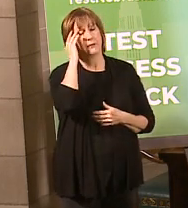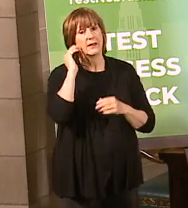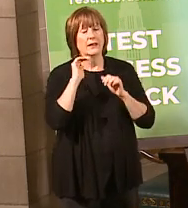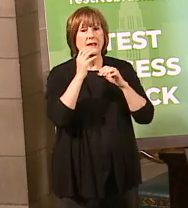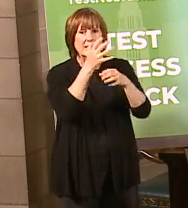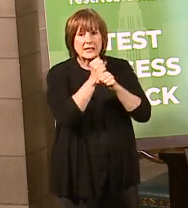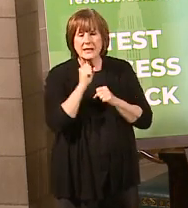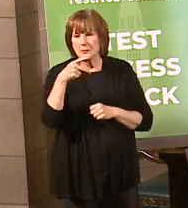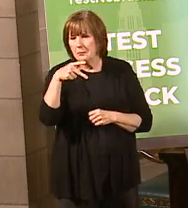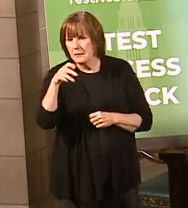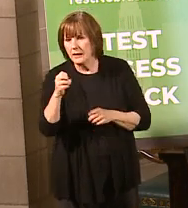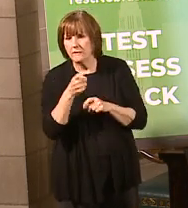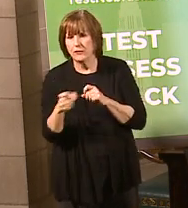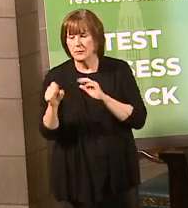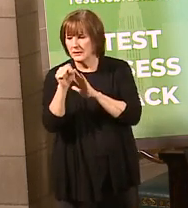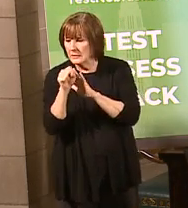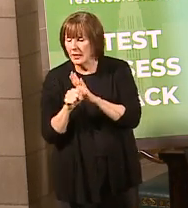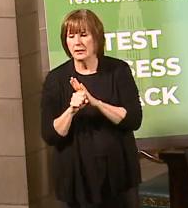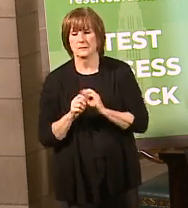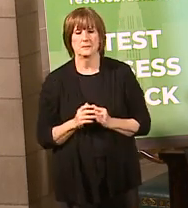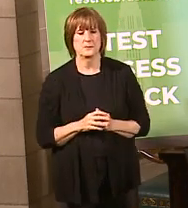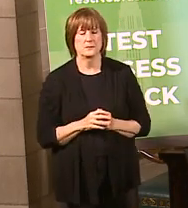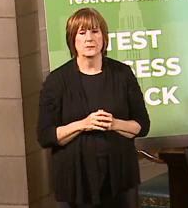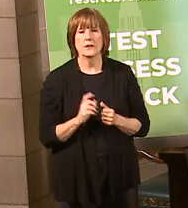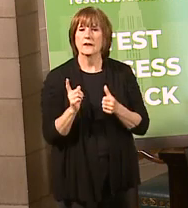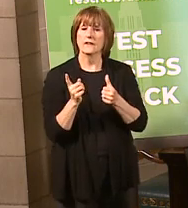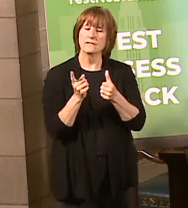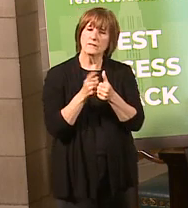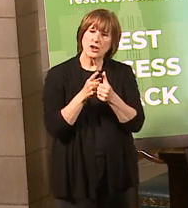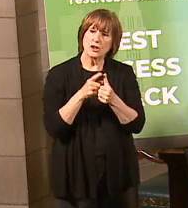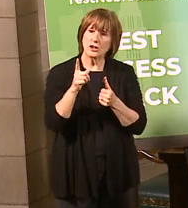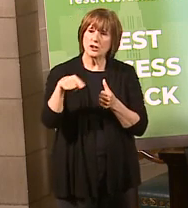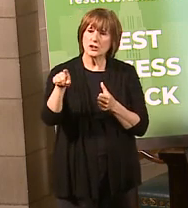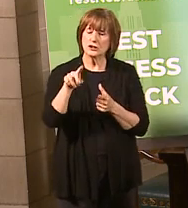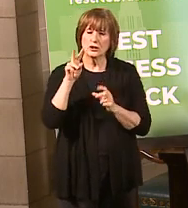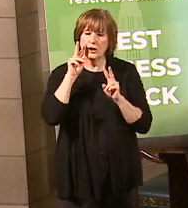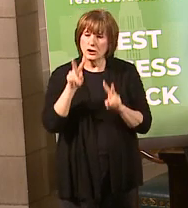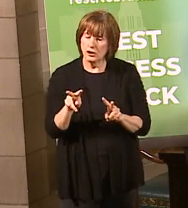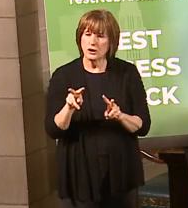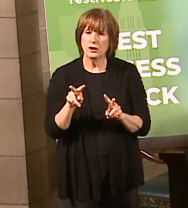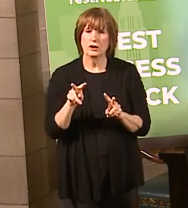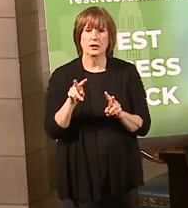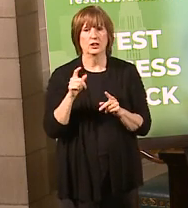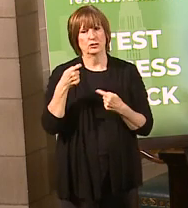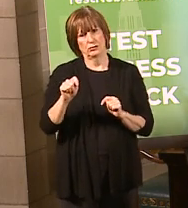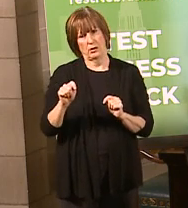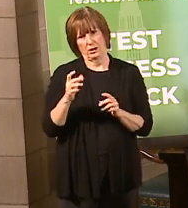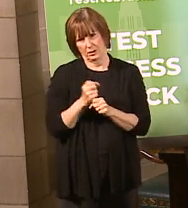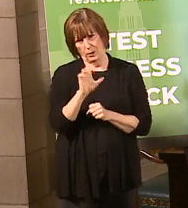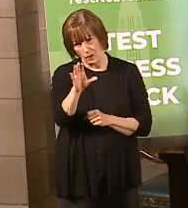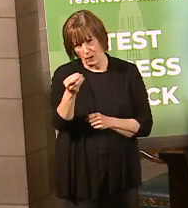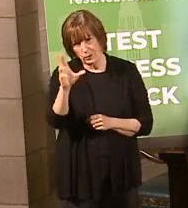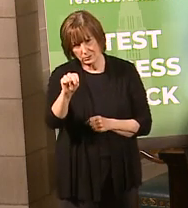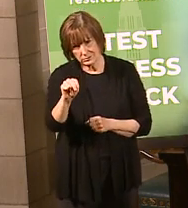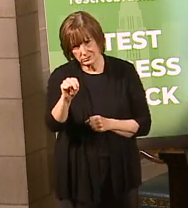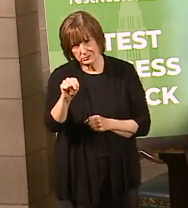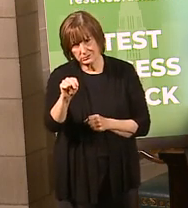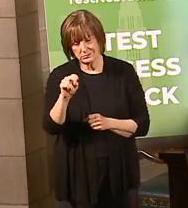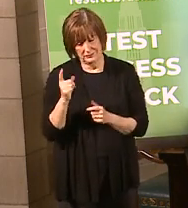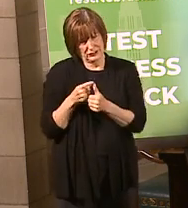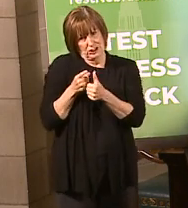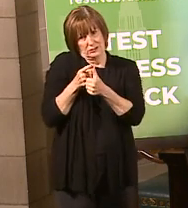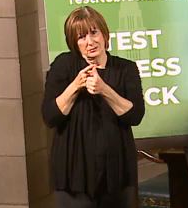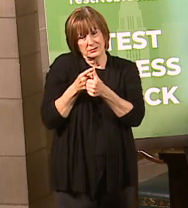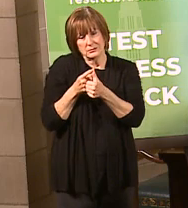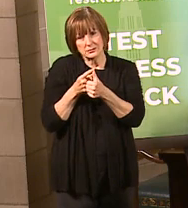able to get PPE from the state. I think the first thing that everybody should be looking to do is try and acquire your own PPE. right. Okay. So that should be the